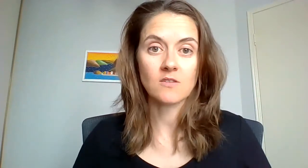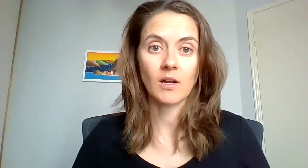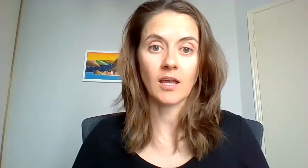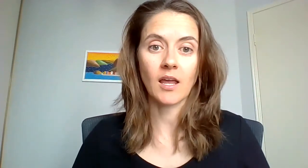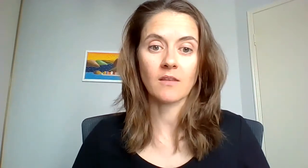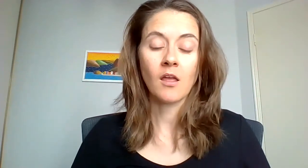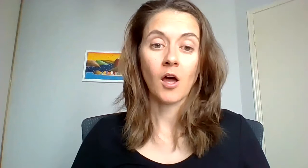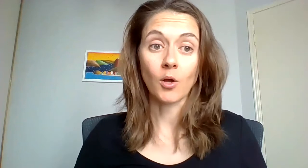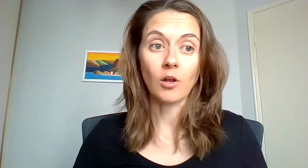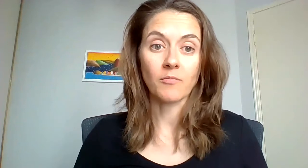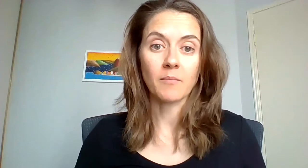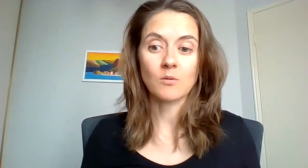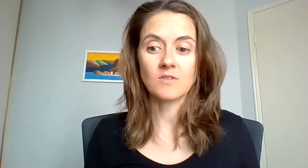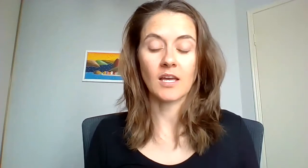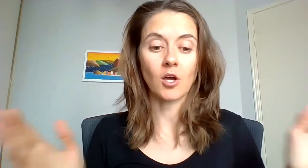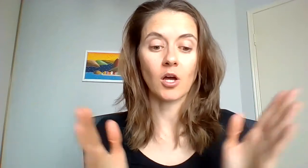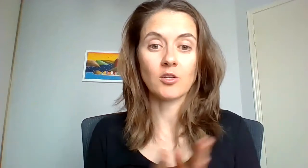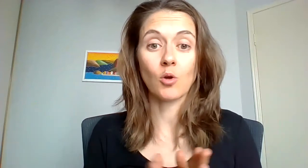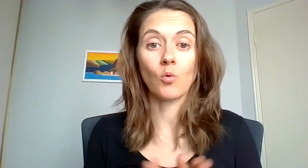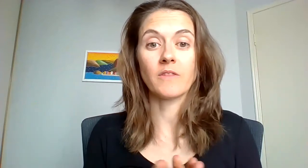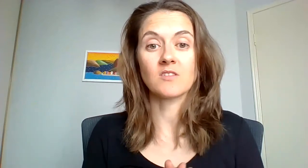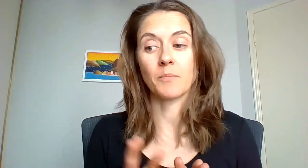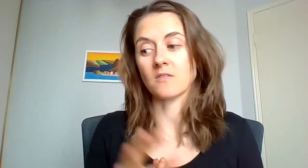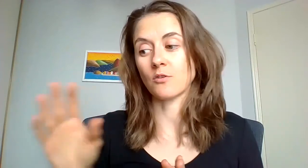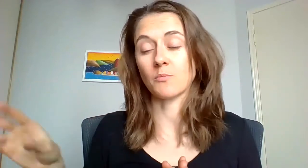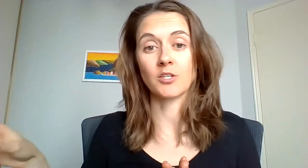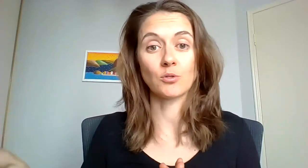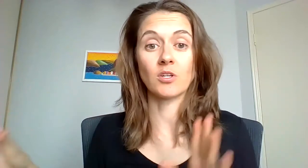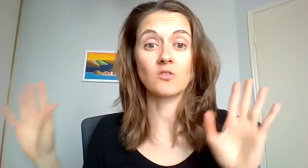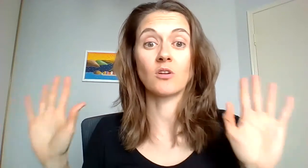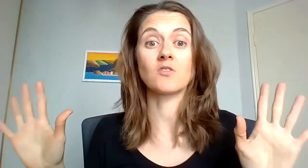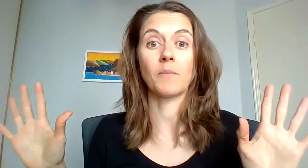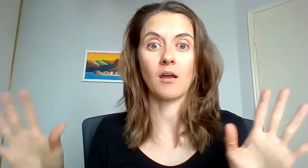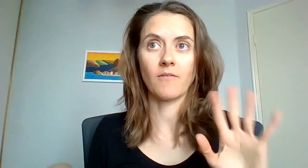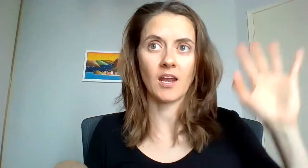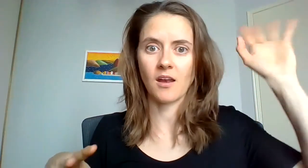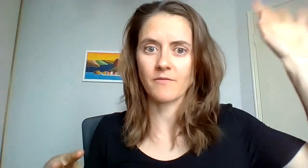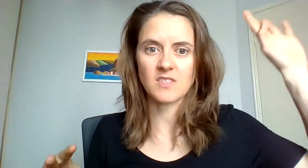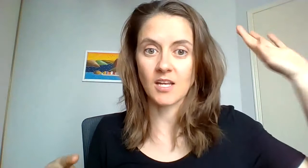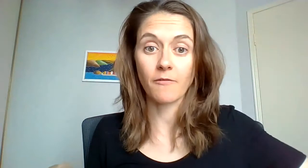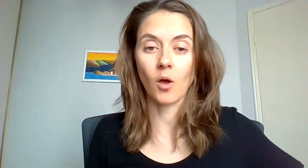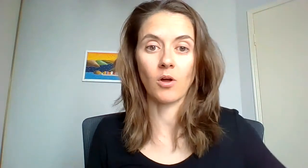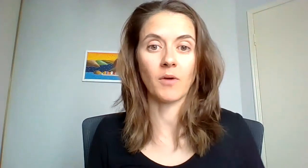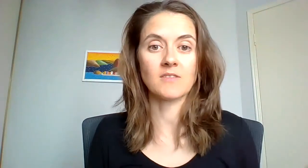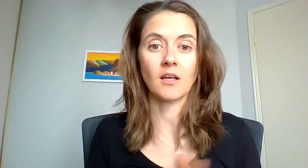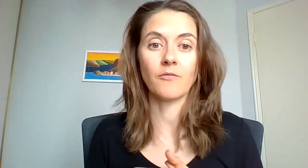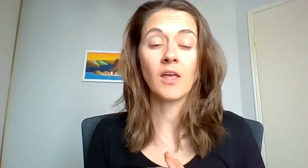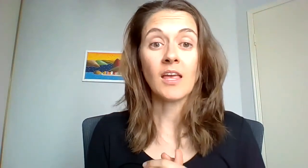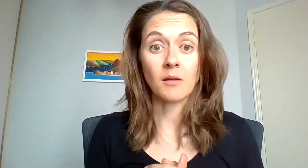really and I know a lot of moms that will say I don't want this to pass on to my children it's got to stop here I've had enough stuff go on myself in